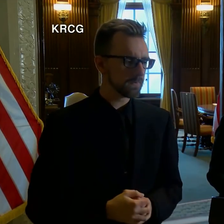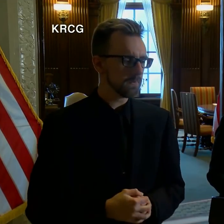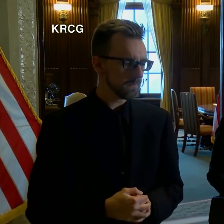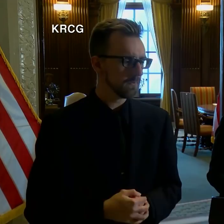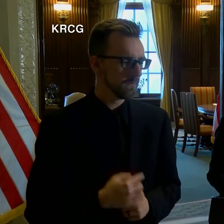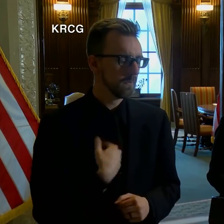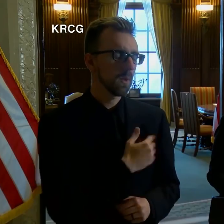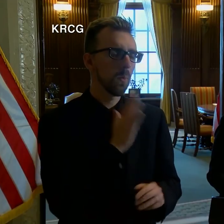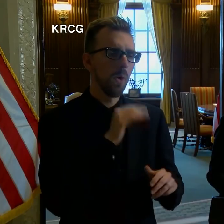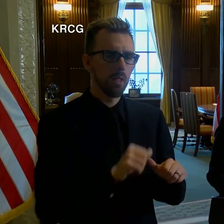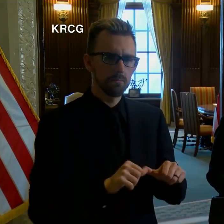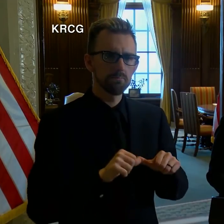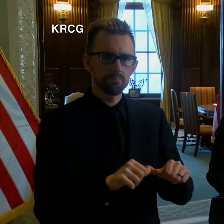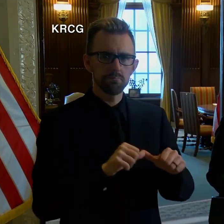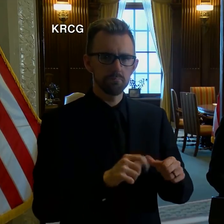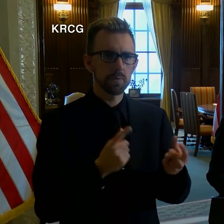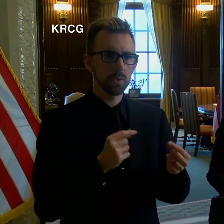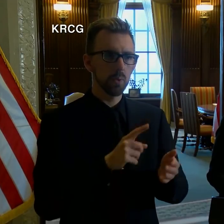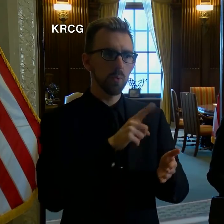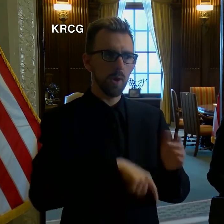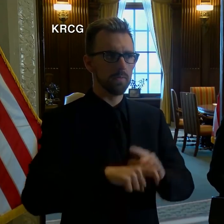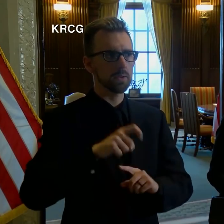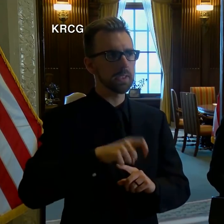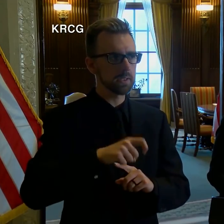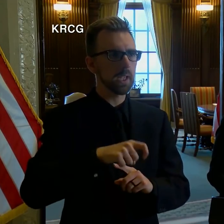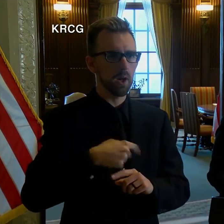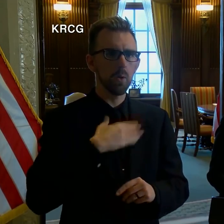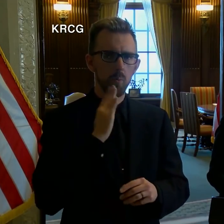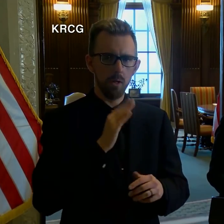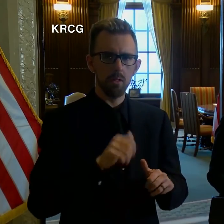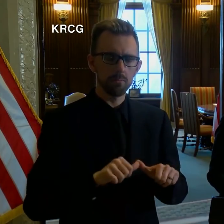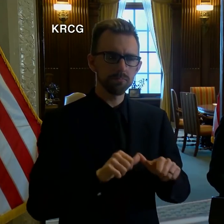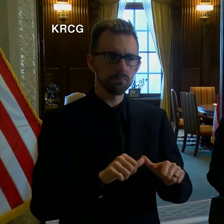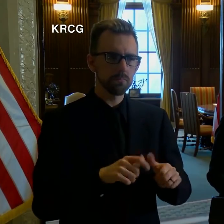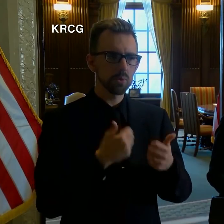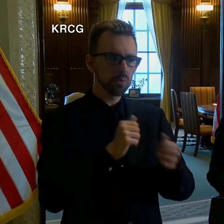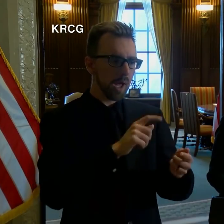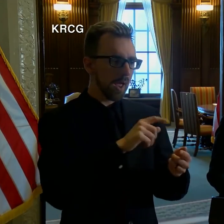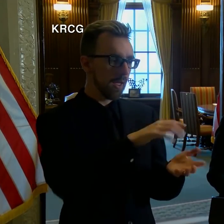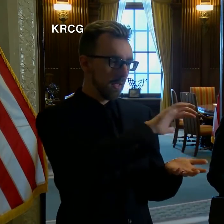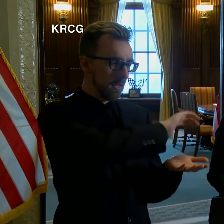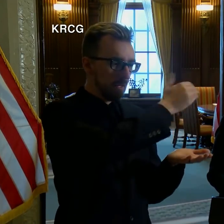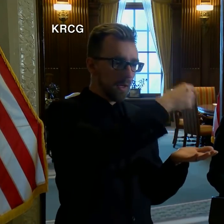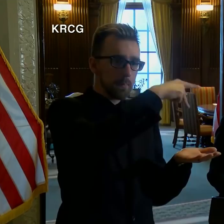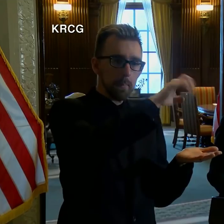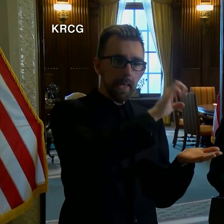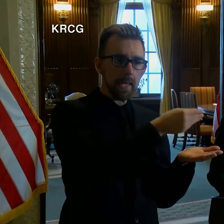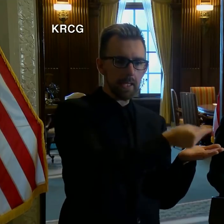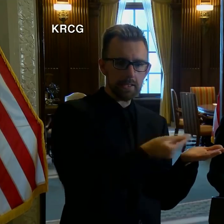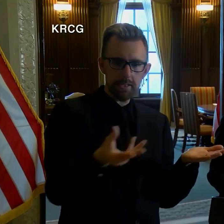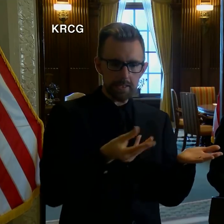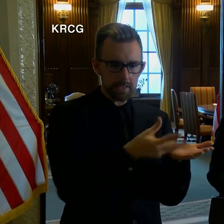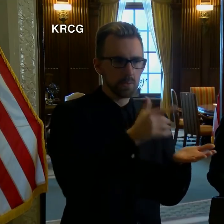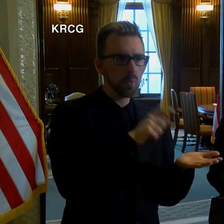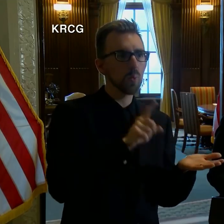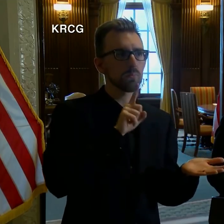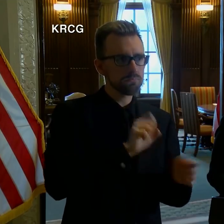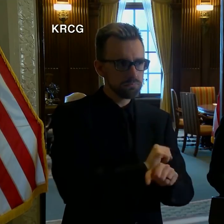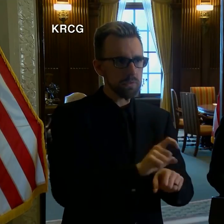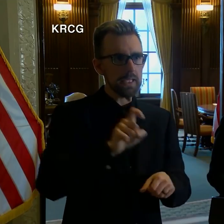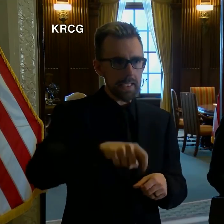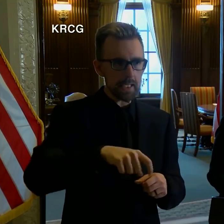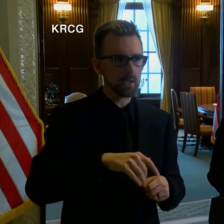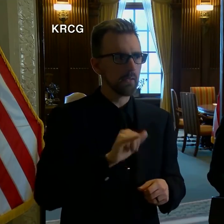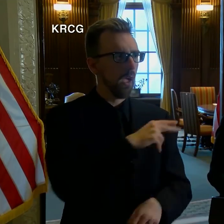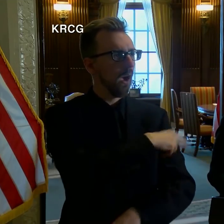continue to do whatever is necessary to put PPE into the hands of those that need it, be it